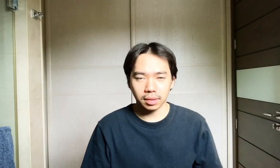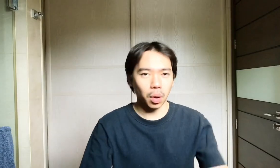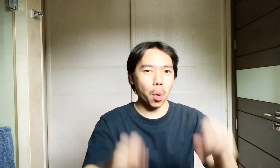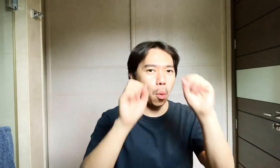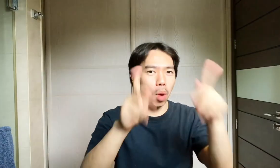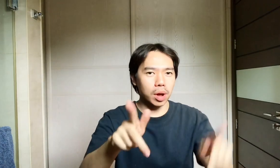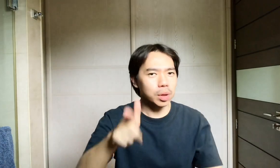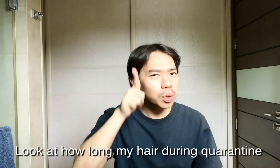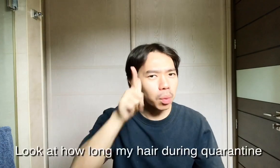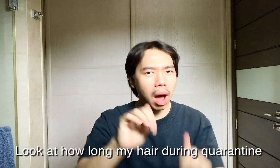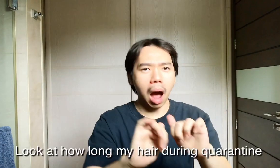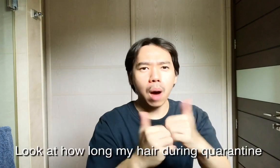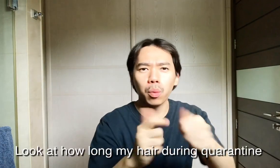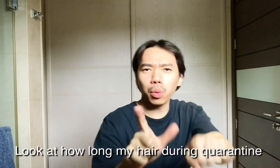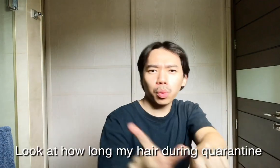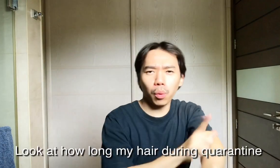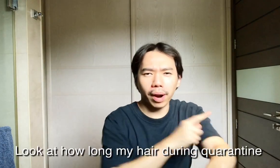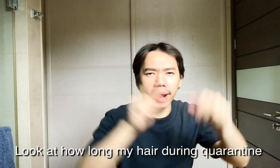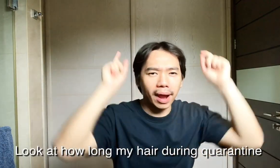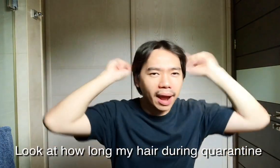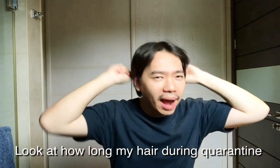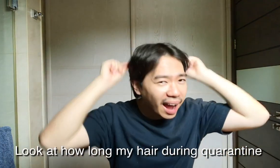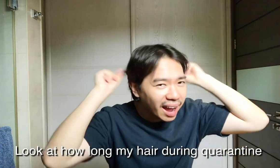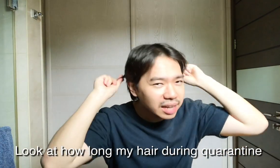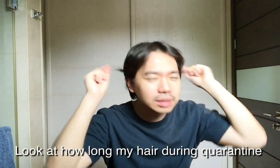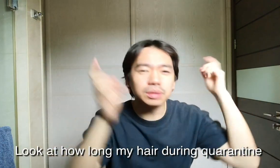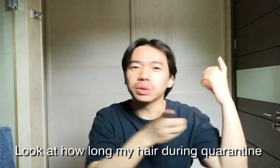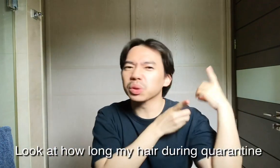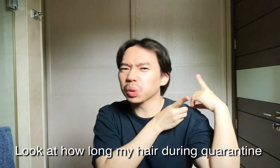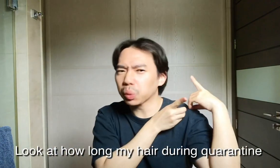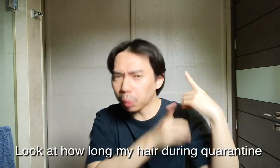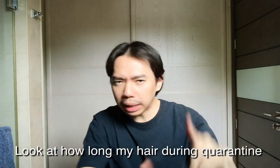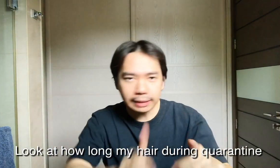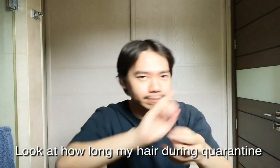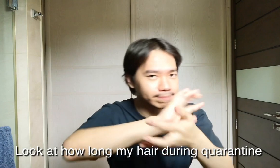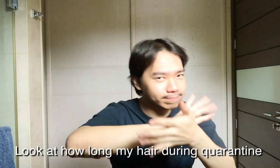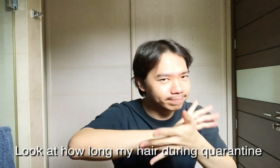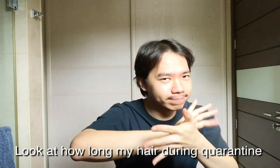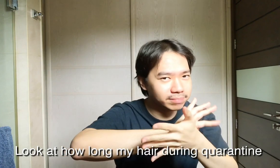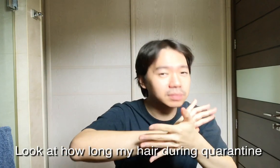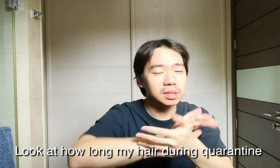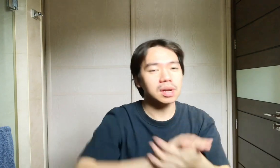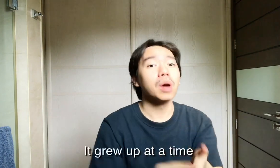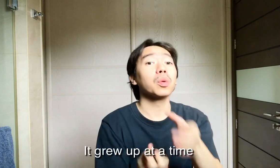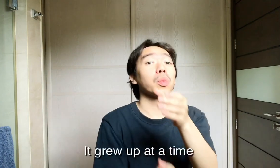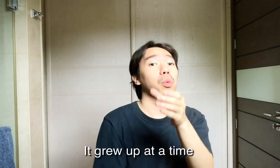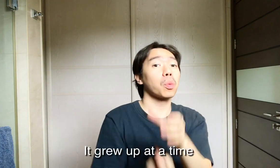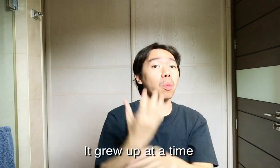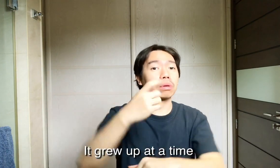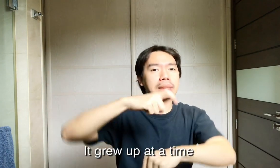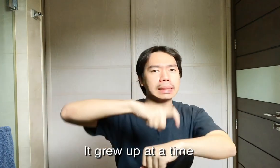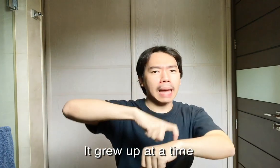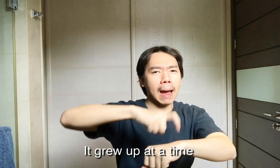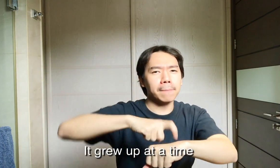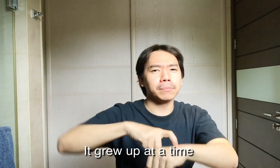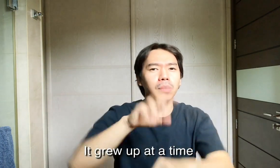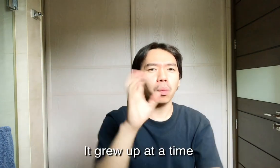Okay, look at how long my hair during quarantine. It grew up at that time